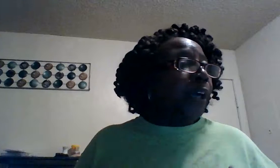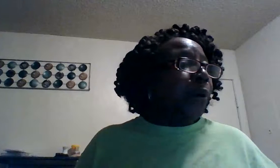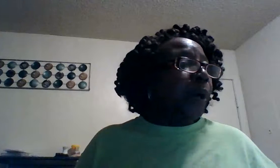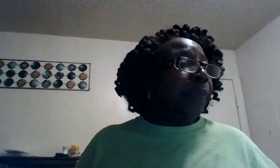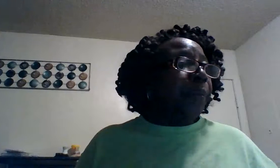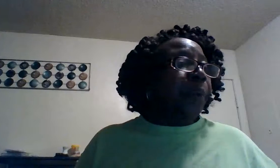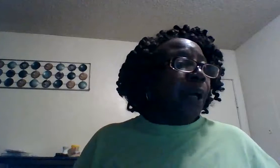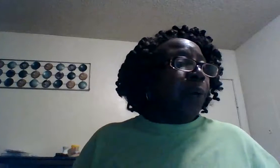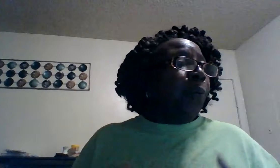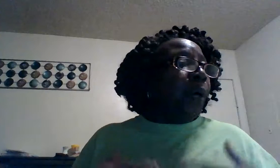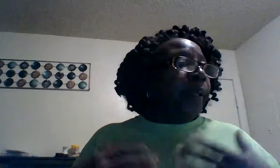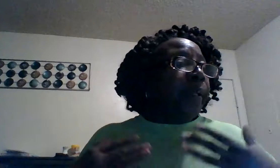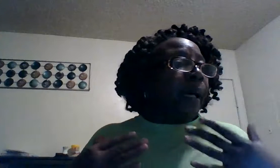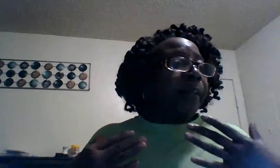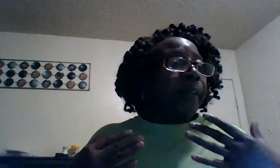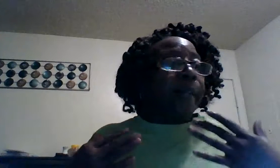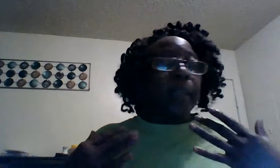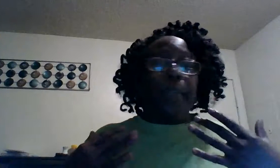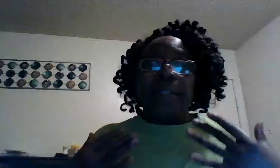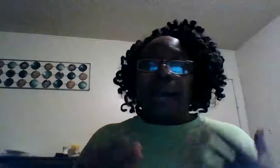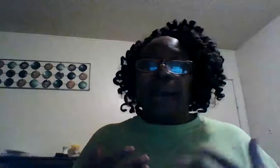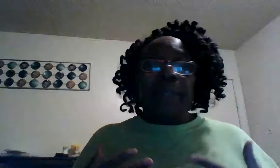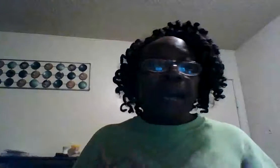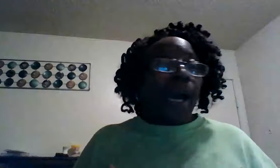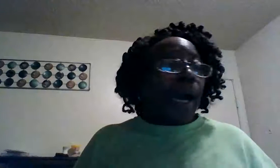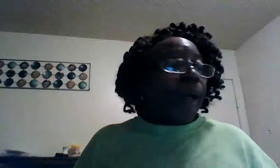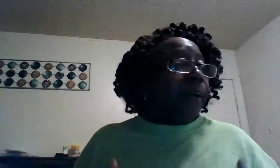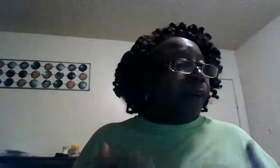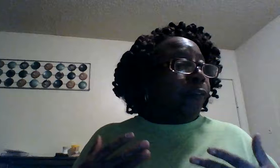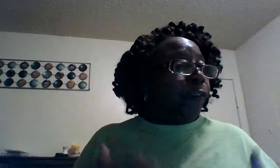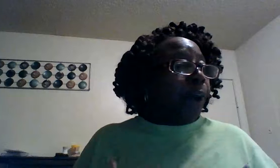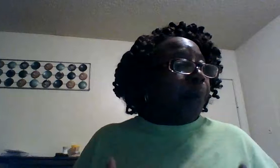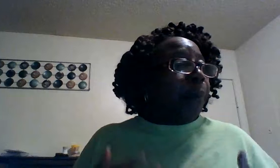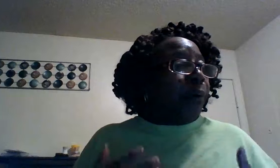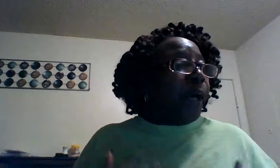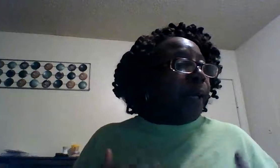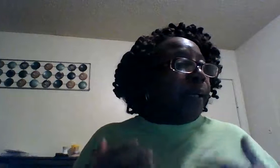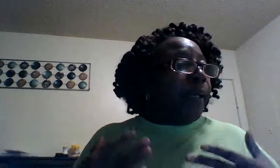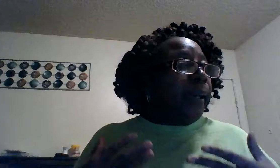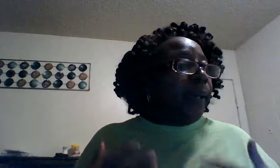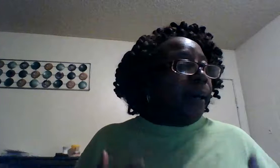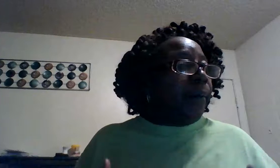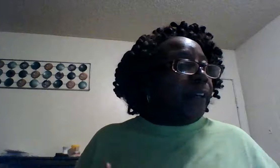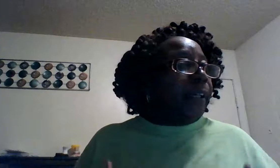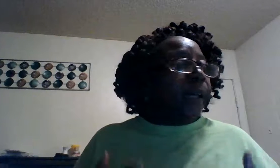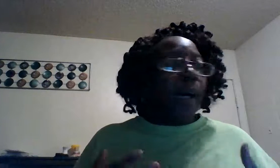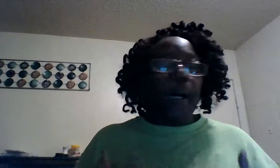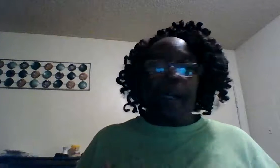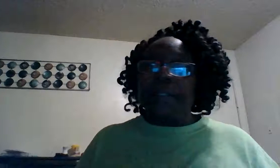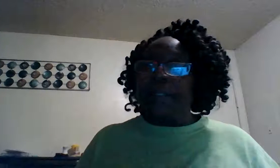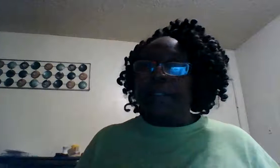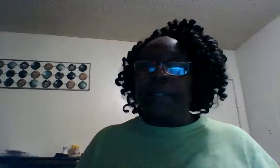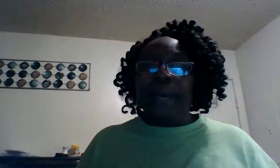going through what nothing can stop god from what loving nothing